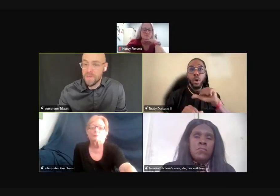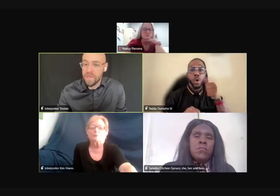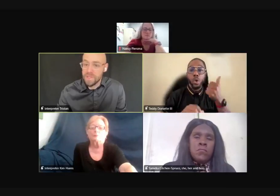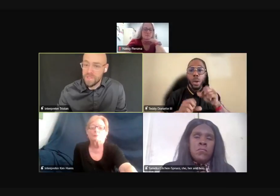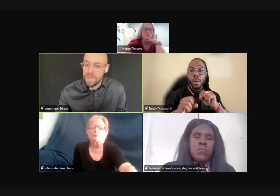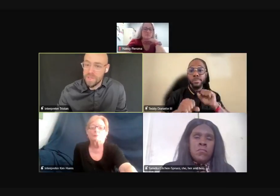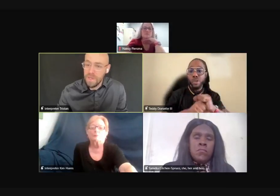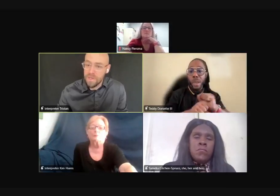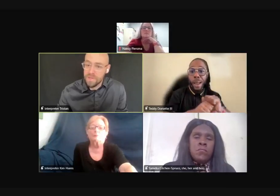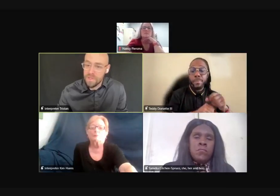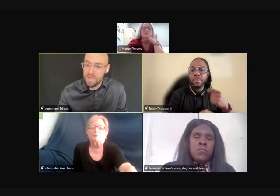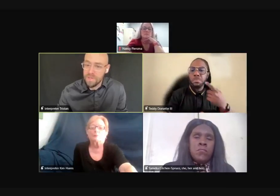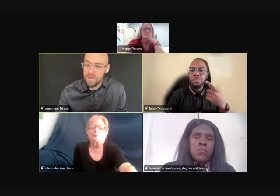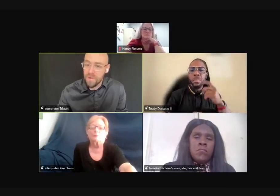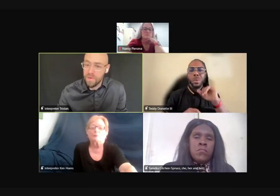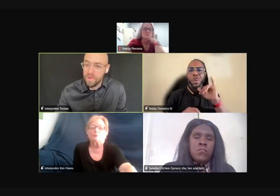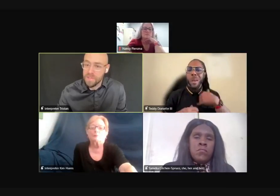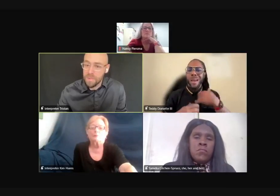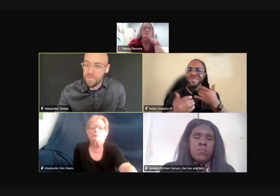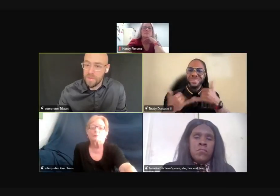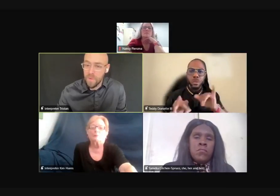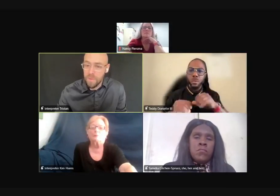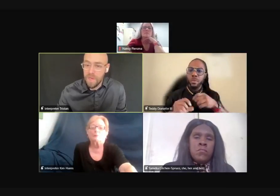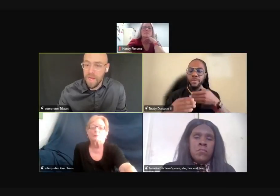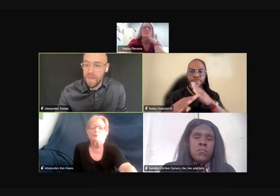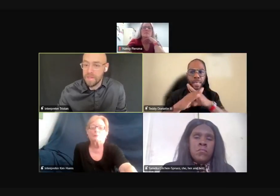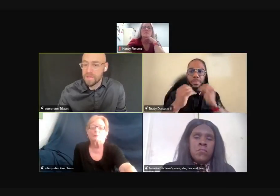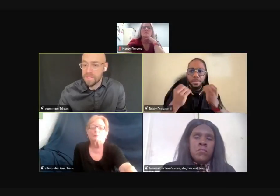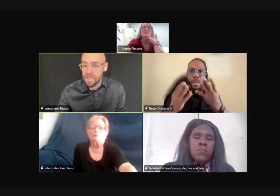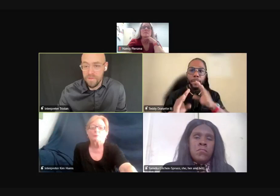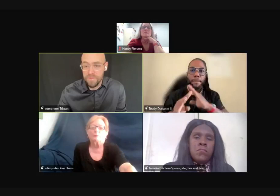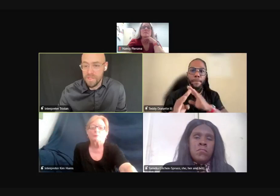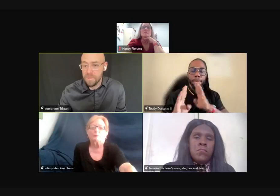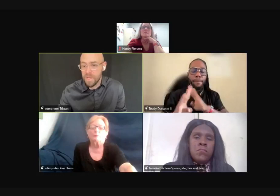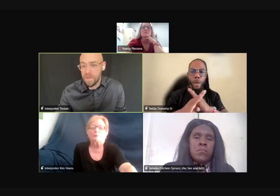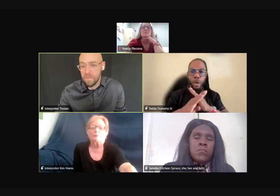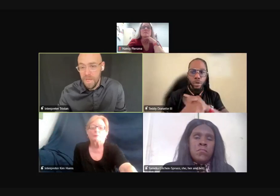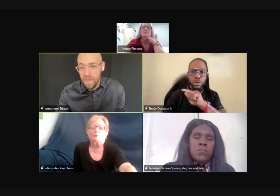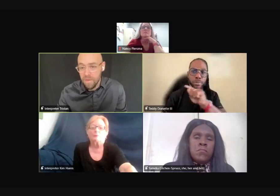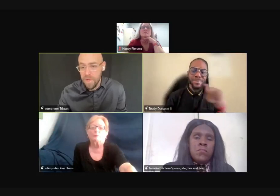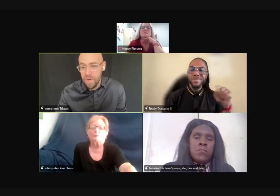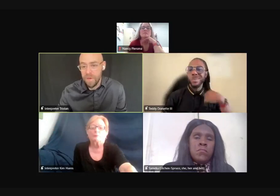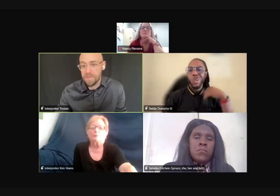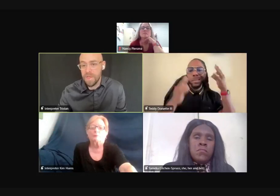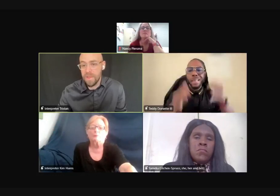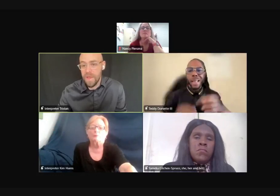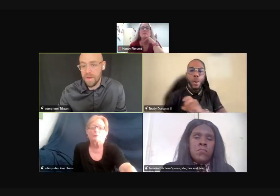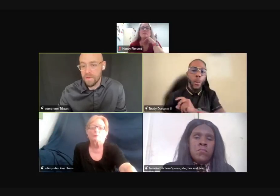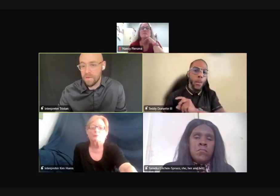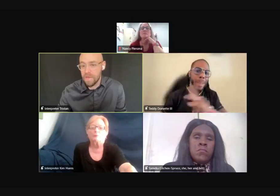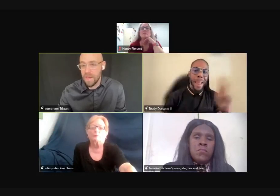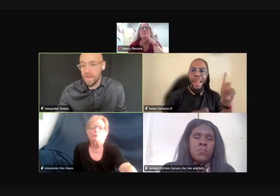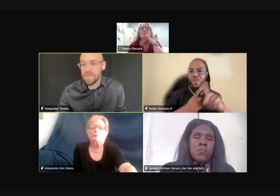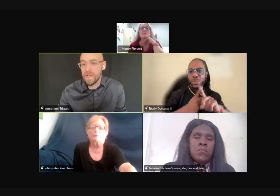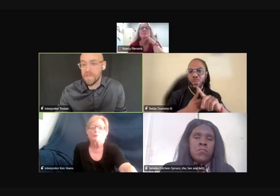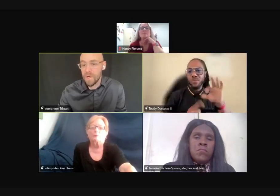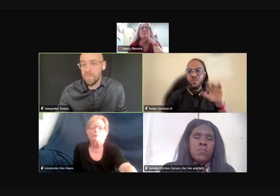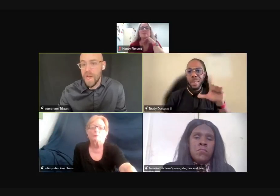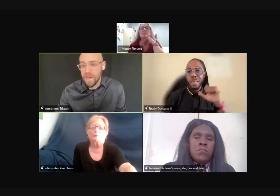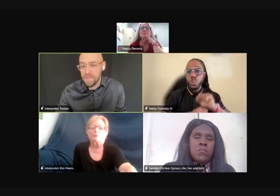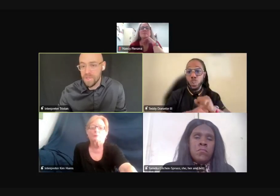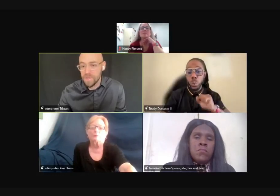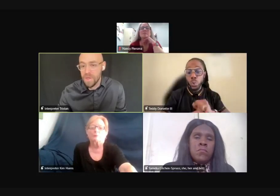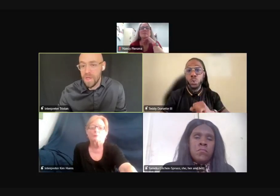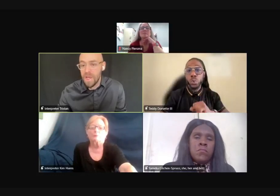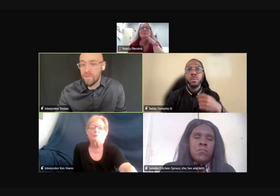when I transitioned industries and looked for other types of employment, I still faced many, many other barriers in that, and I decided